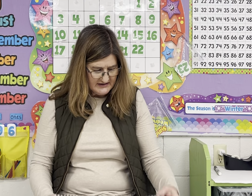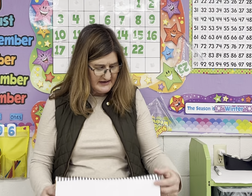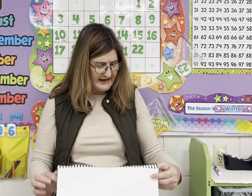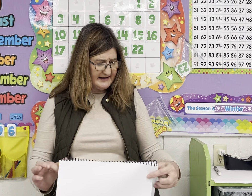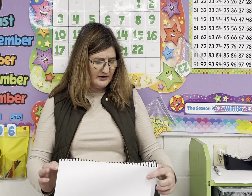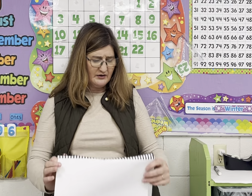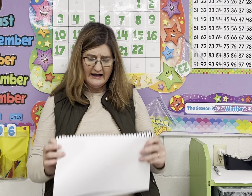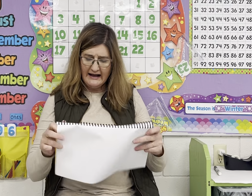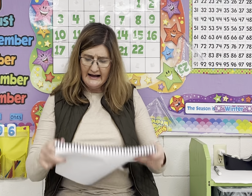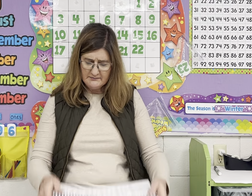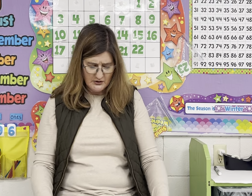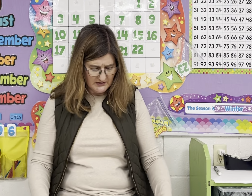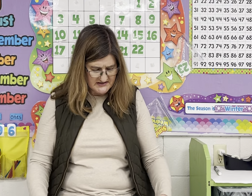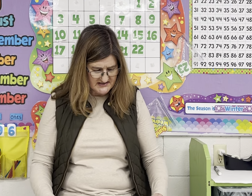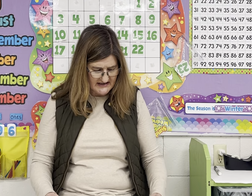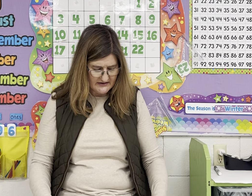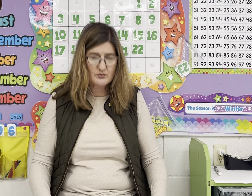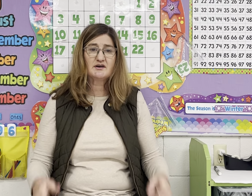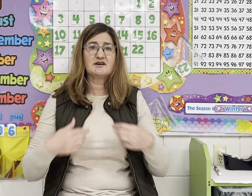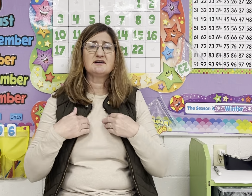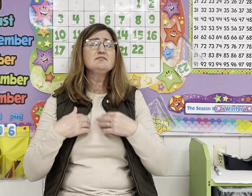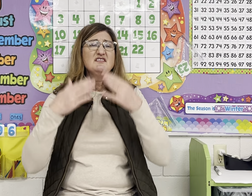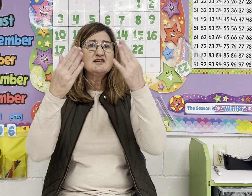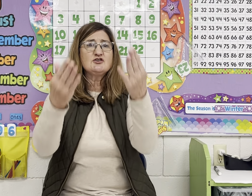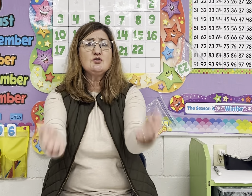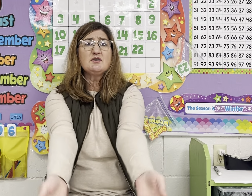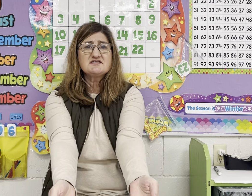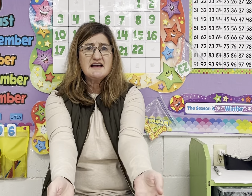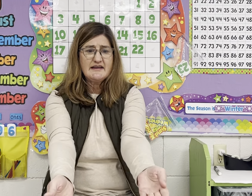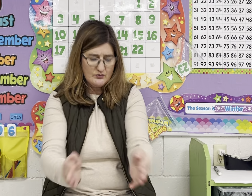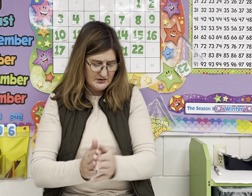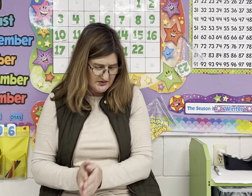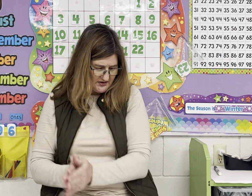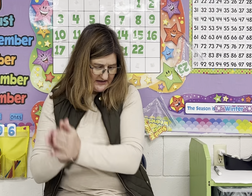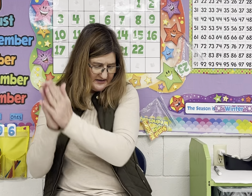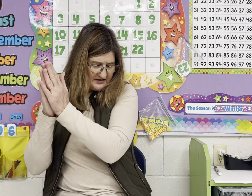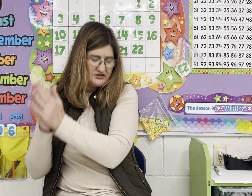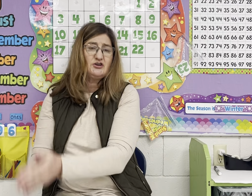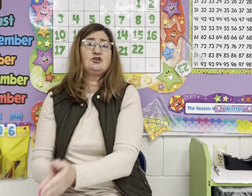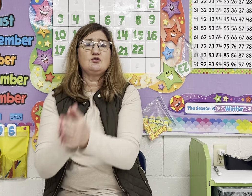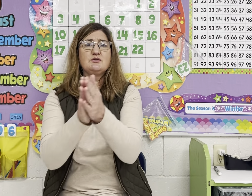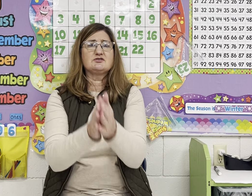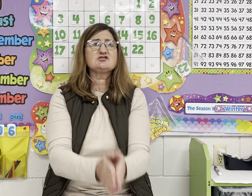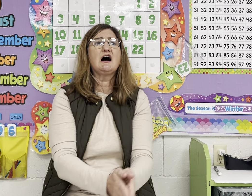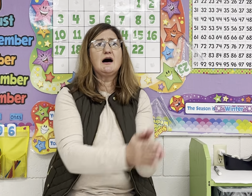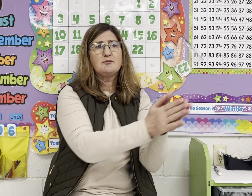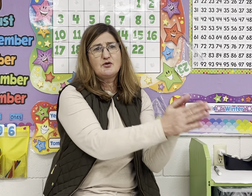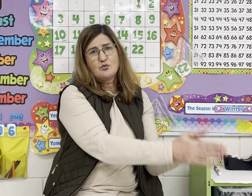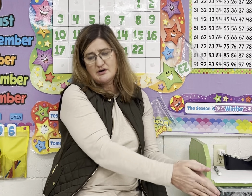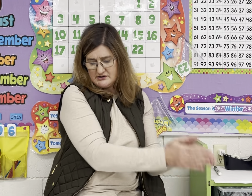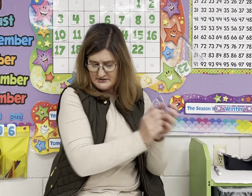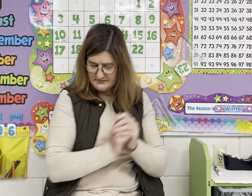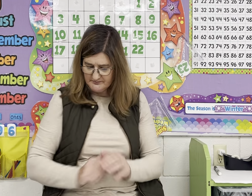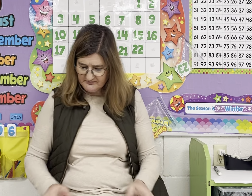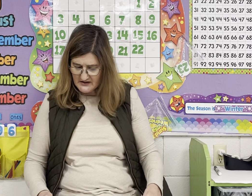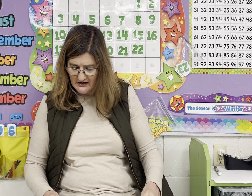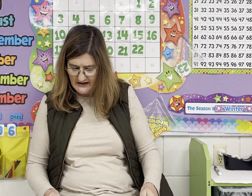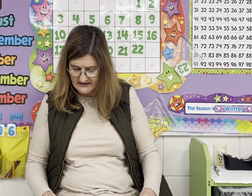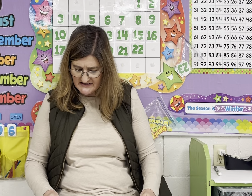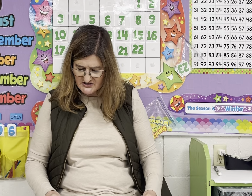Now, I'm going to say the word. You will say the word and then you will chop the word. You right. Let's